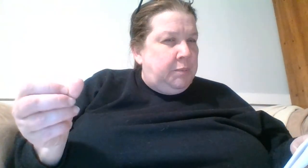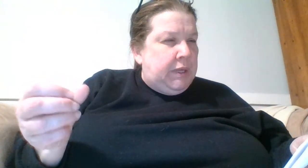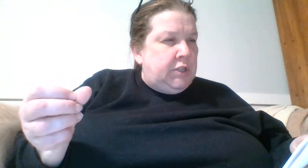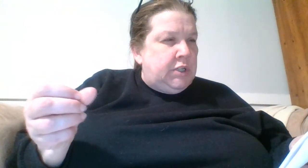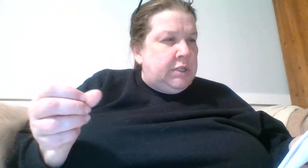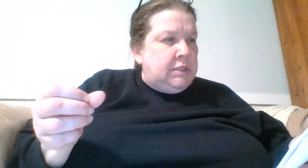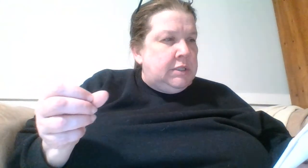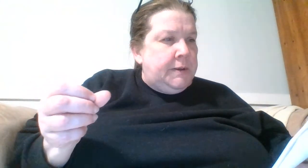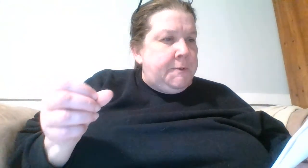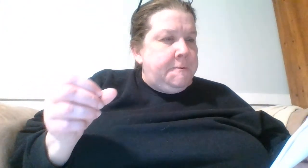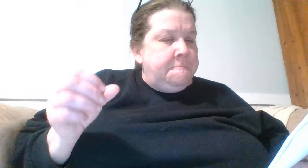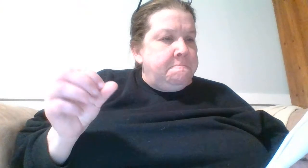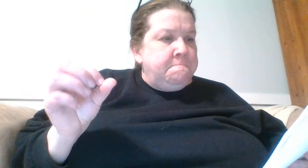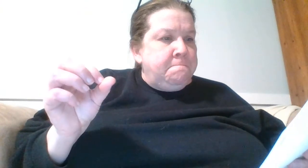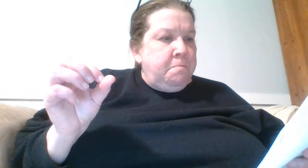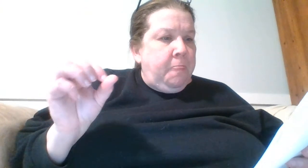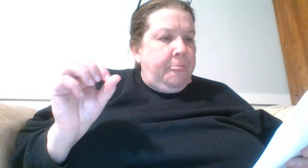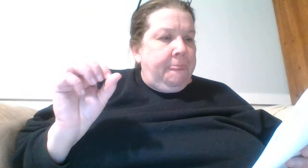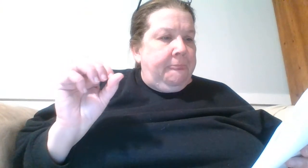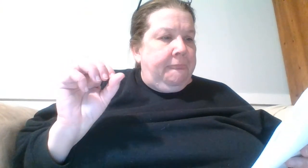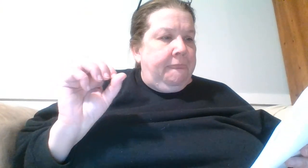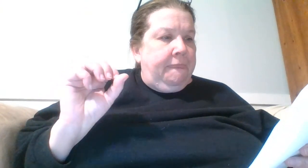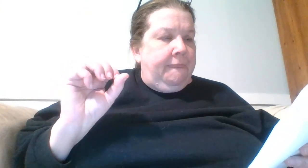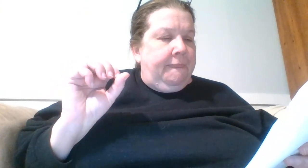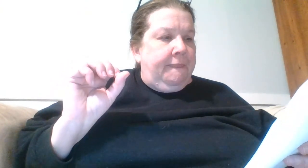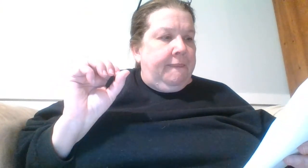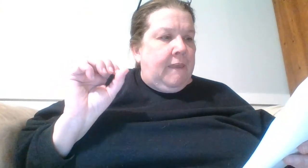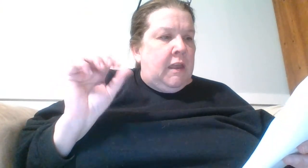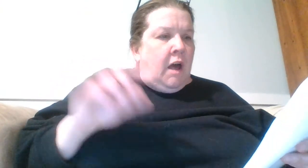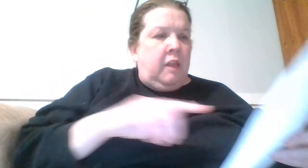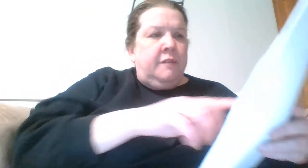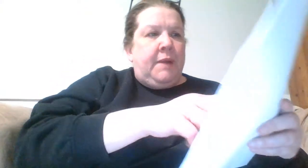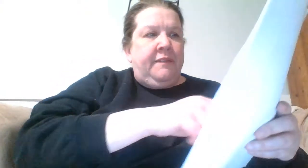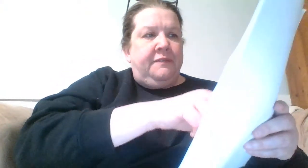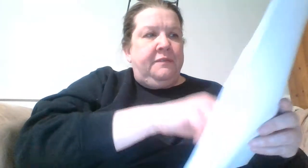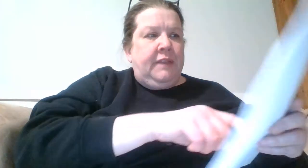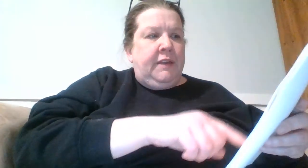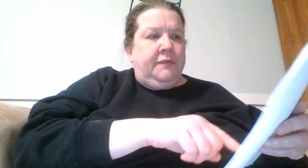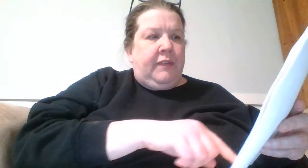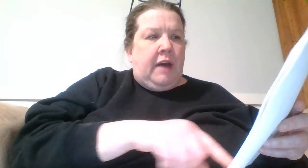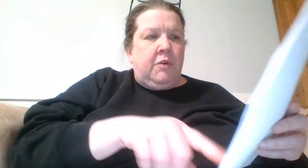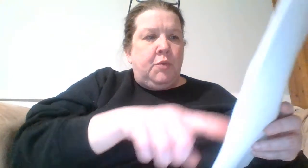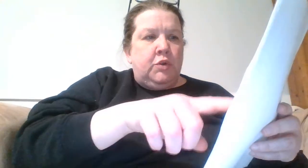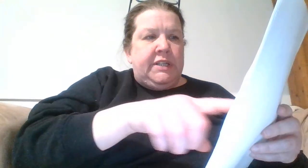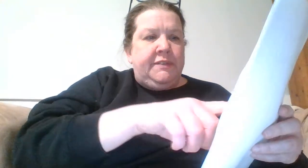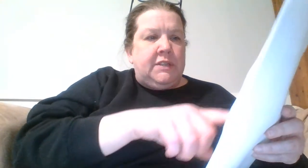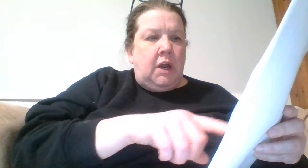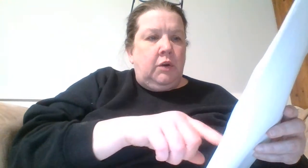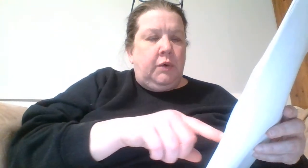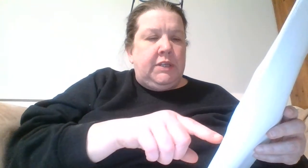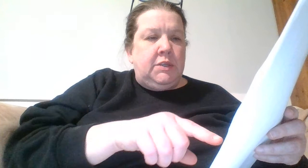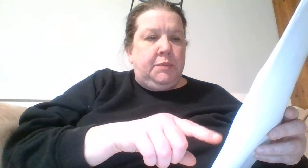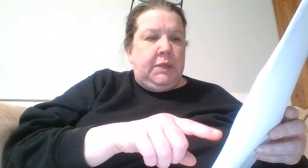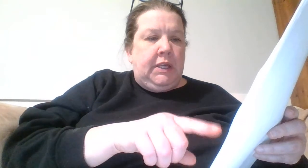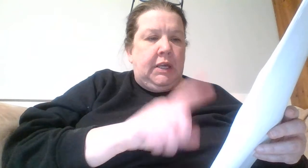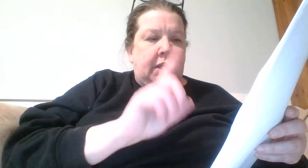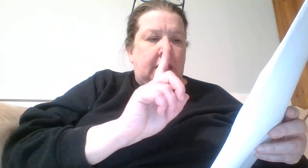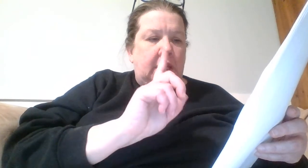peaches and all of my like flower motifs are going to be in